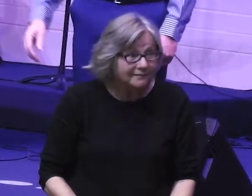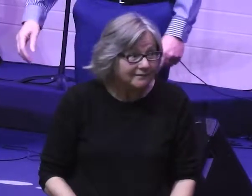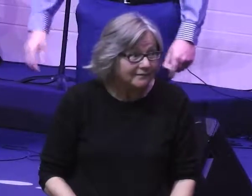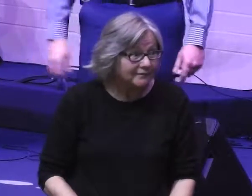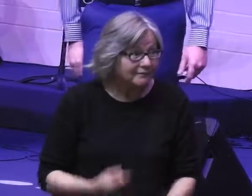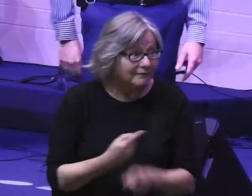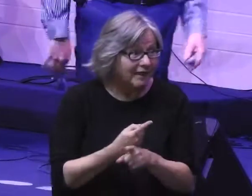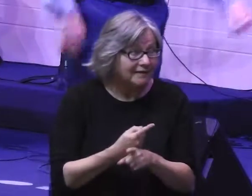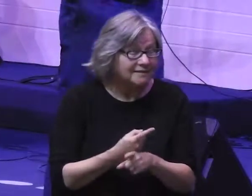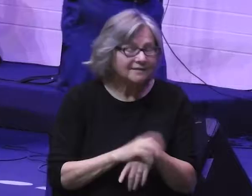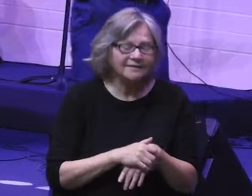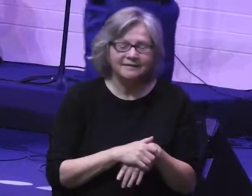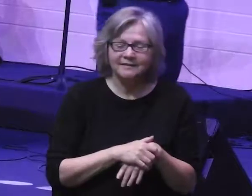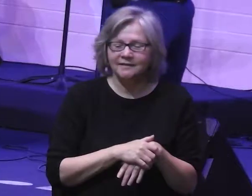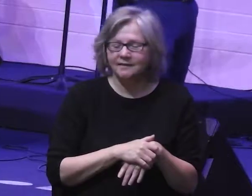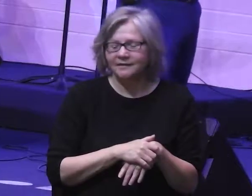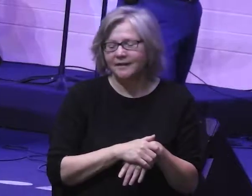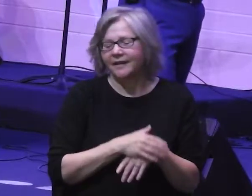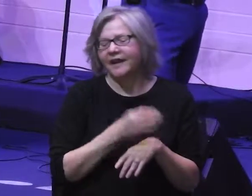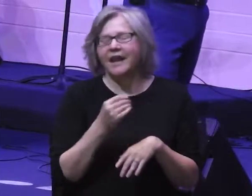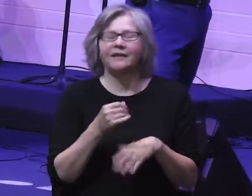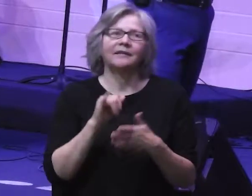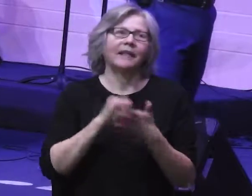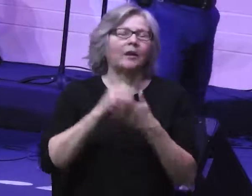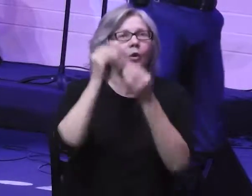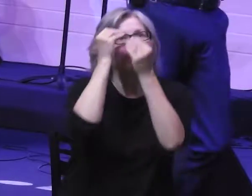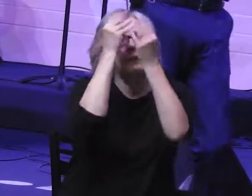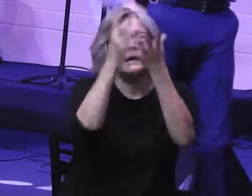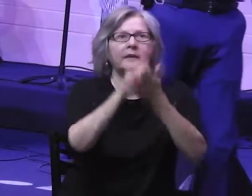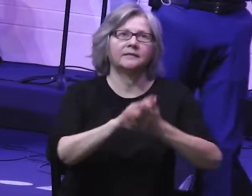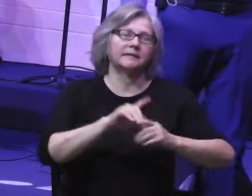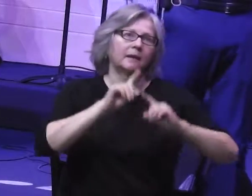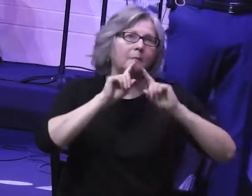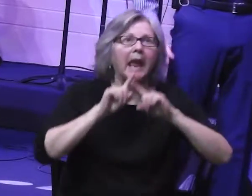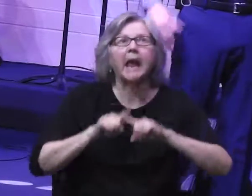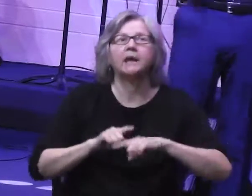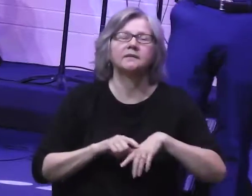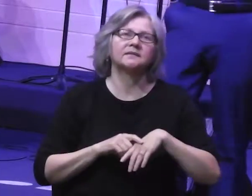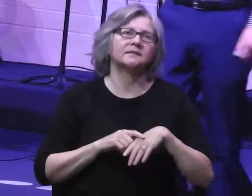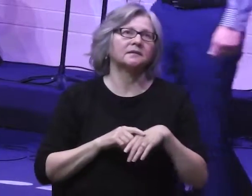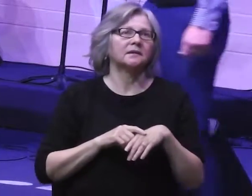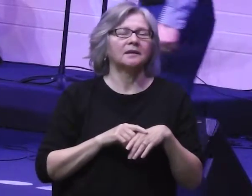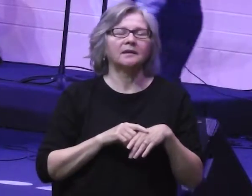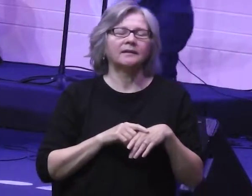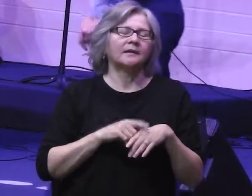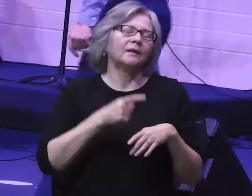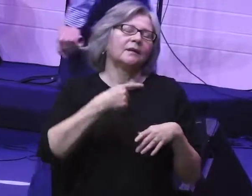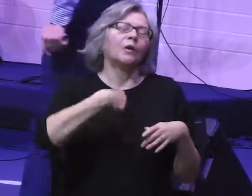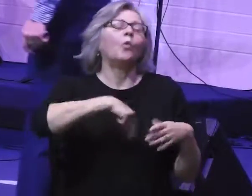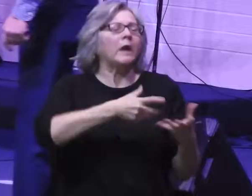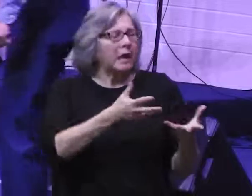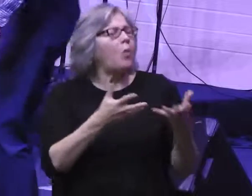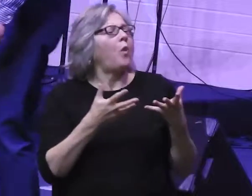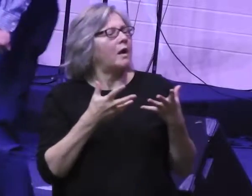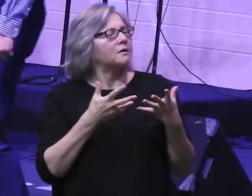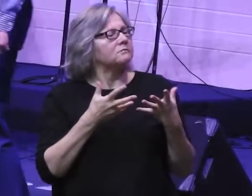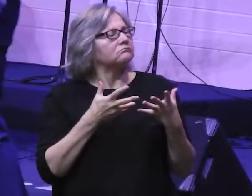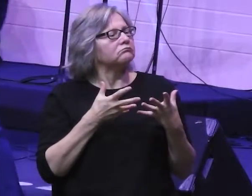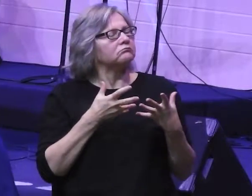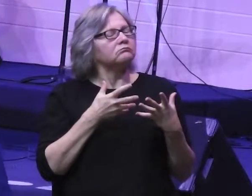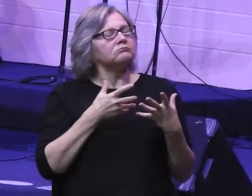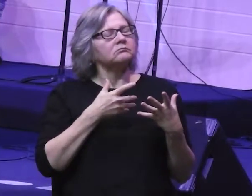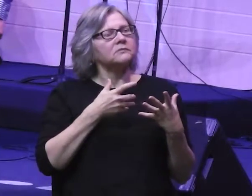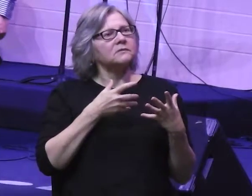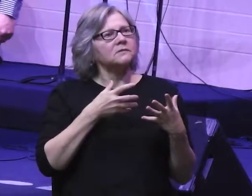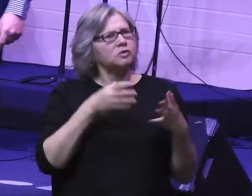Wouldn't that be great? You know, and as far as all this, you know, obedience and command stuff, you know, we kind of like to be the ones who